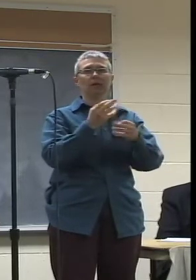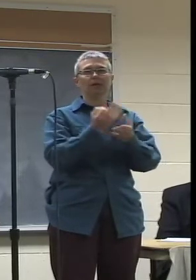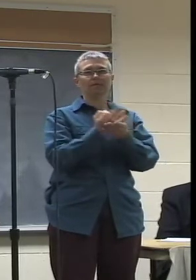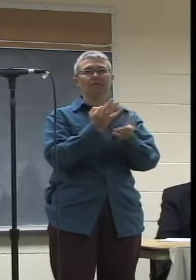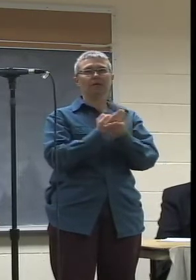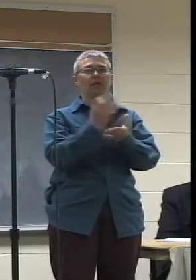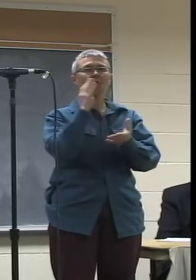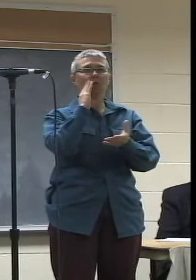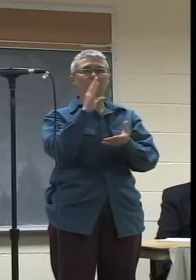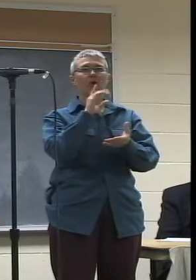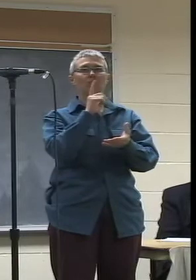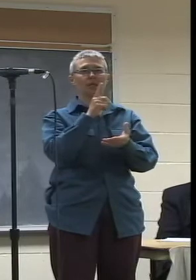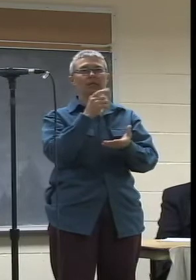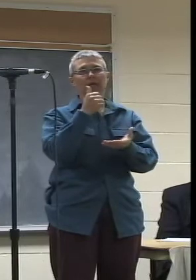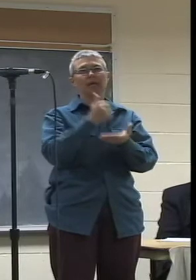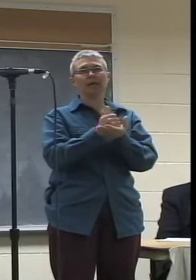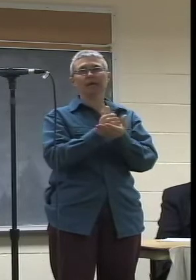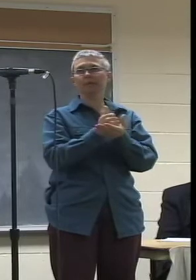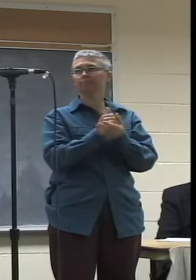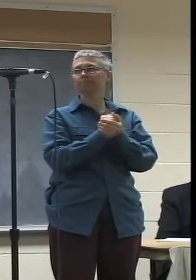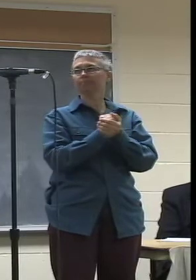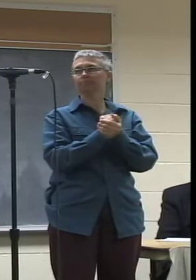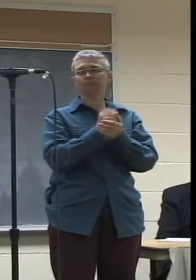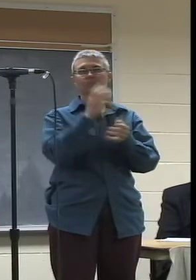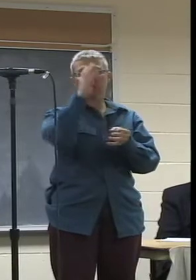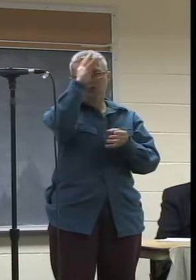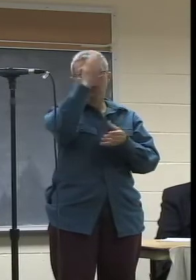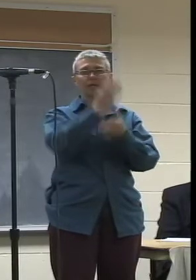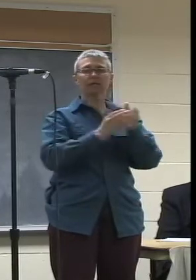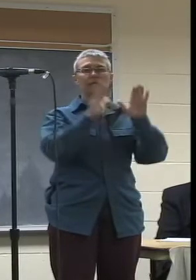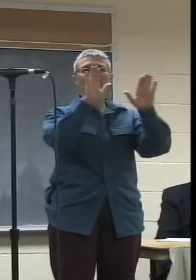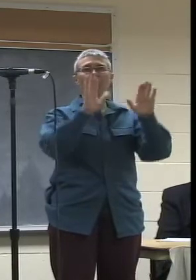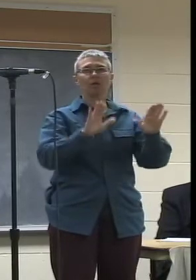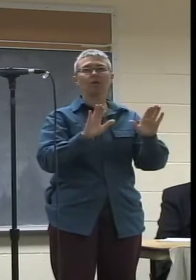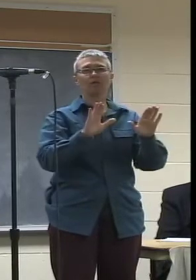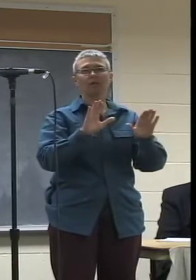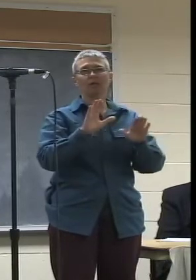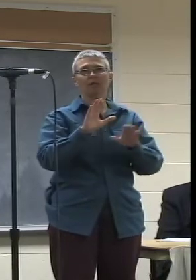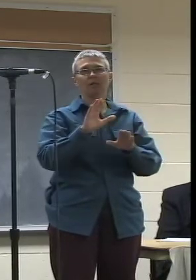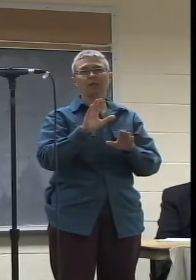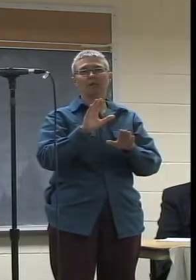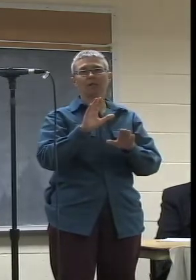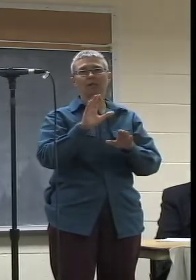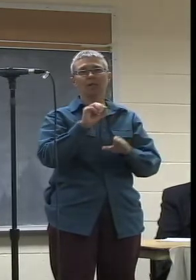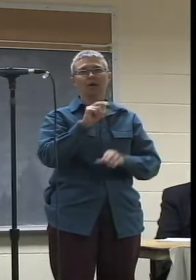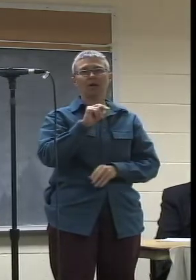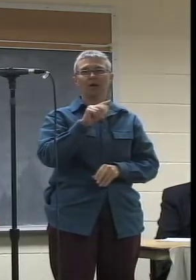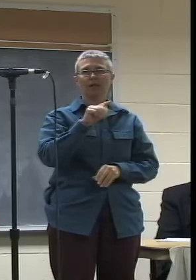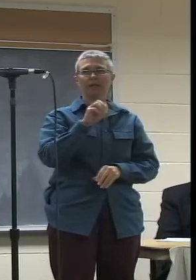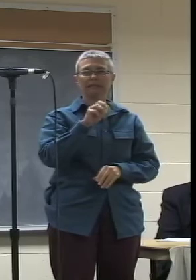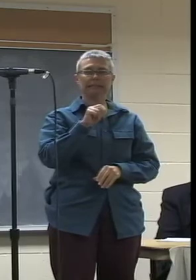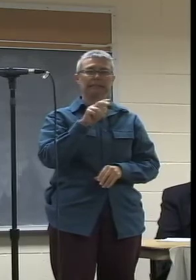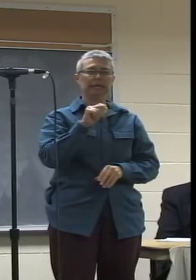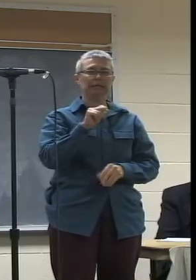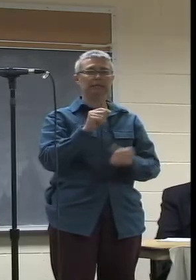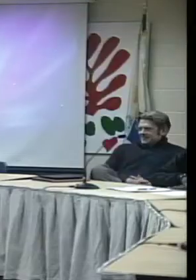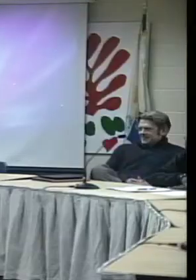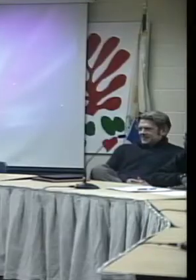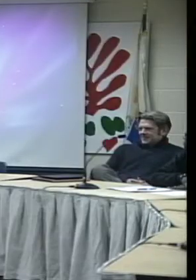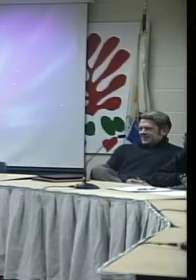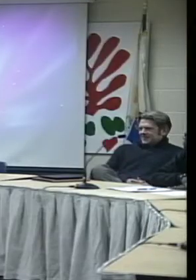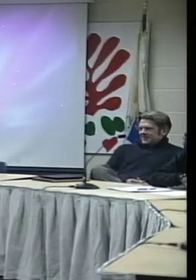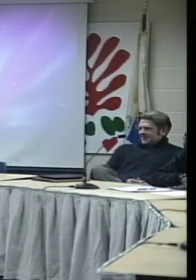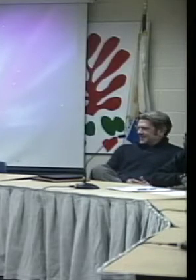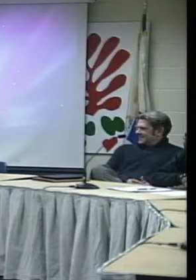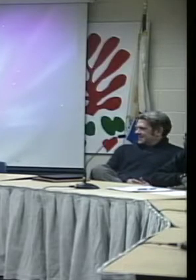we could really create some amazing content. Thank you. Thank you. We are going to